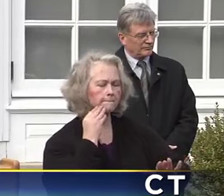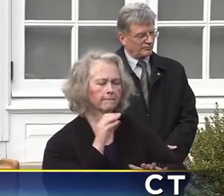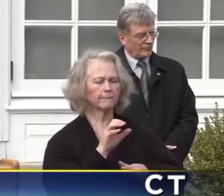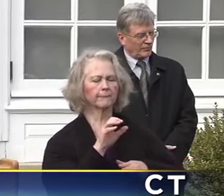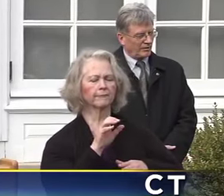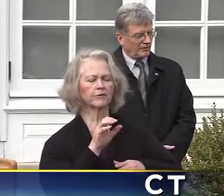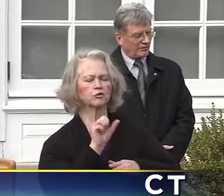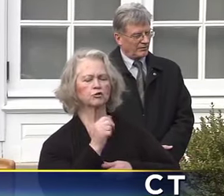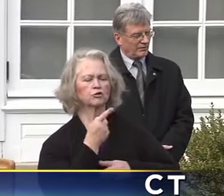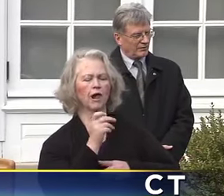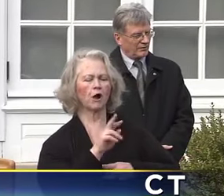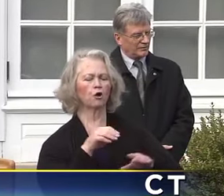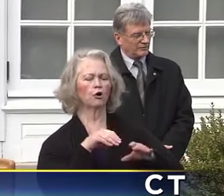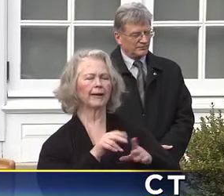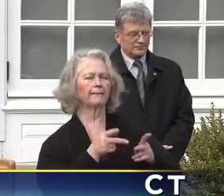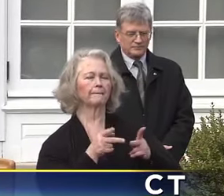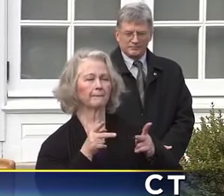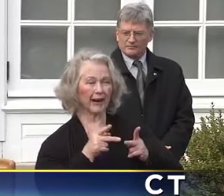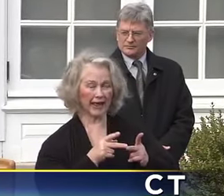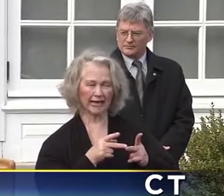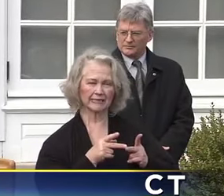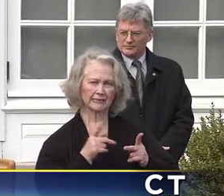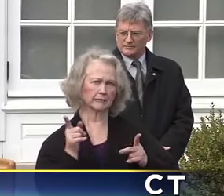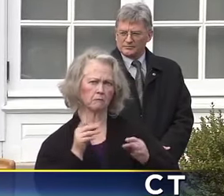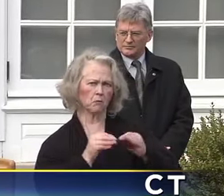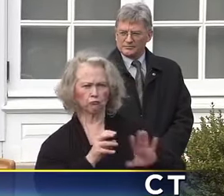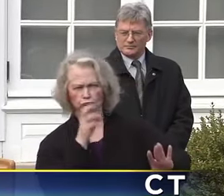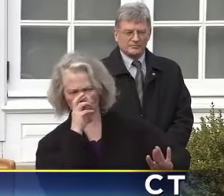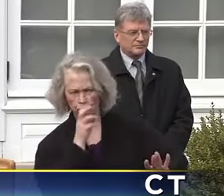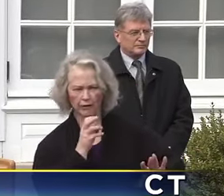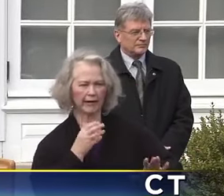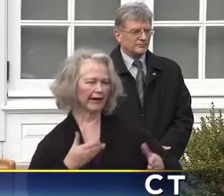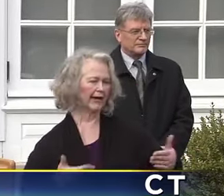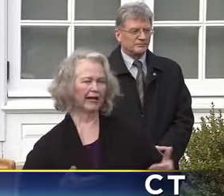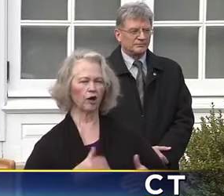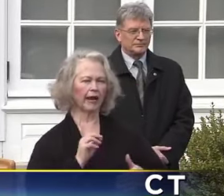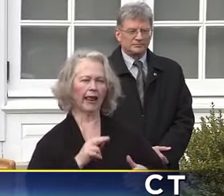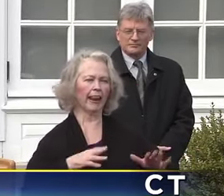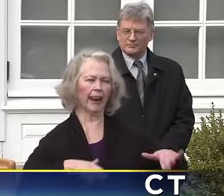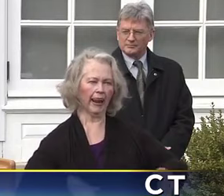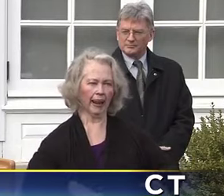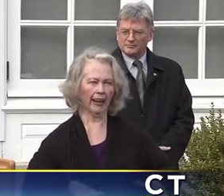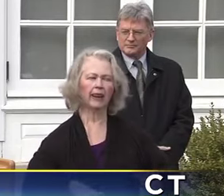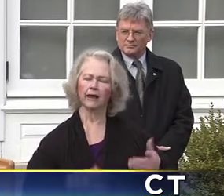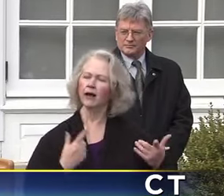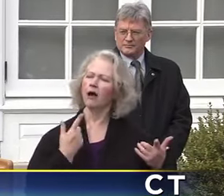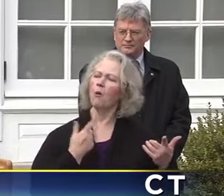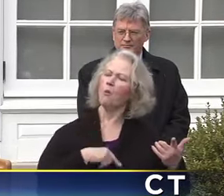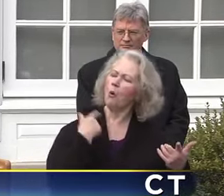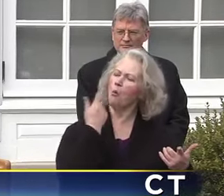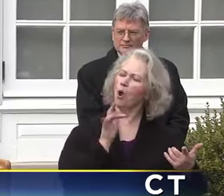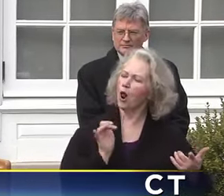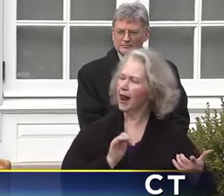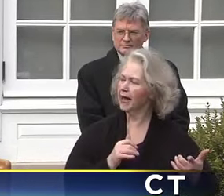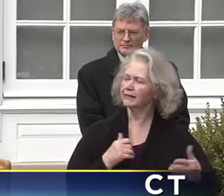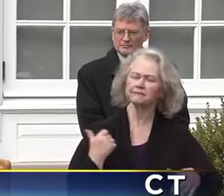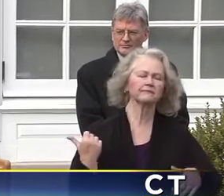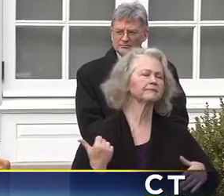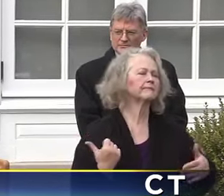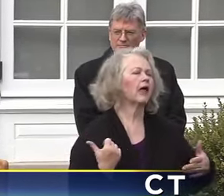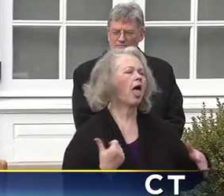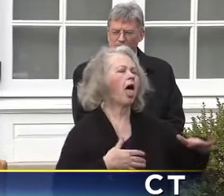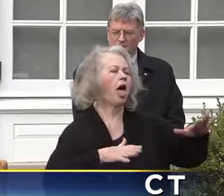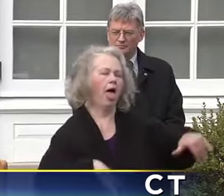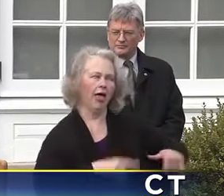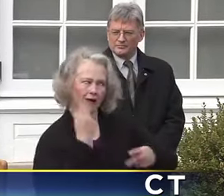measures than what Connecticut has done so far. Where are we on that? Yeah, what would it look like? I think the answer to that is not yet.